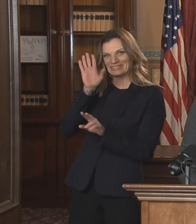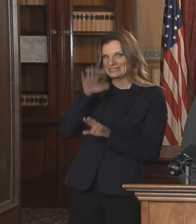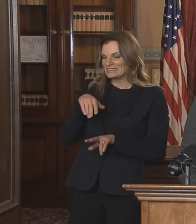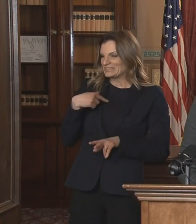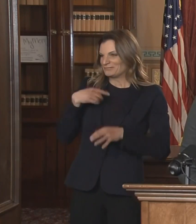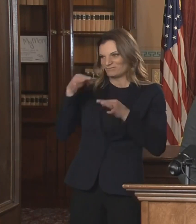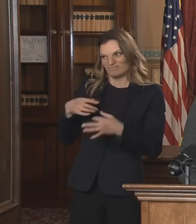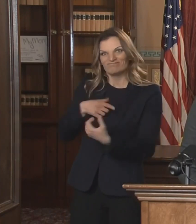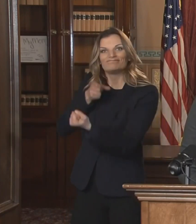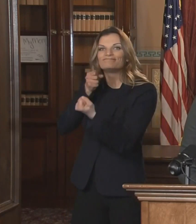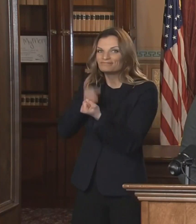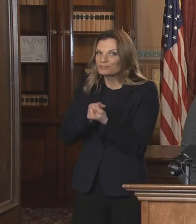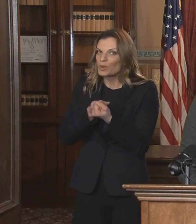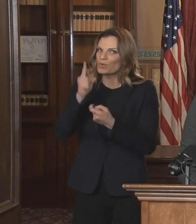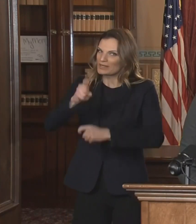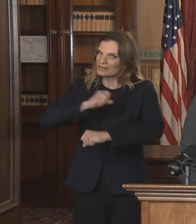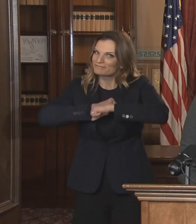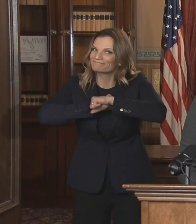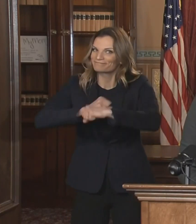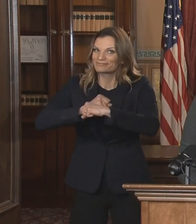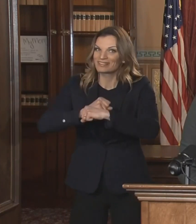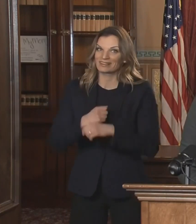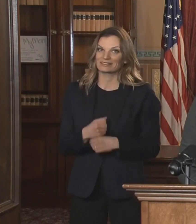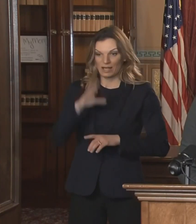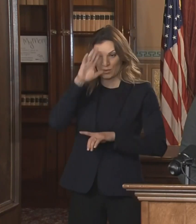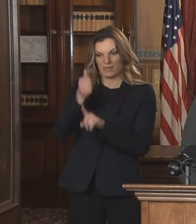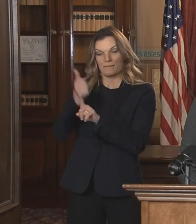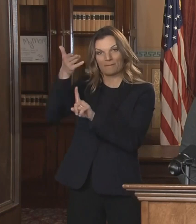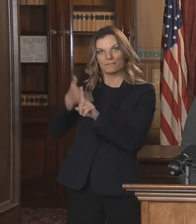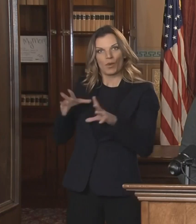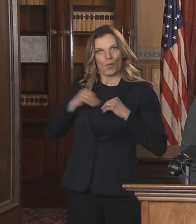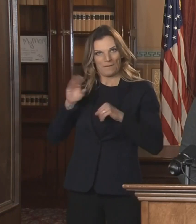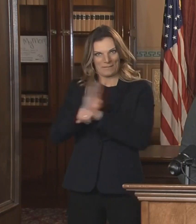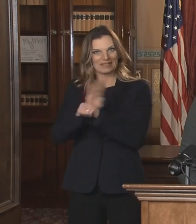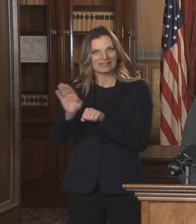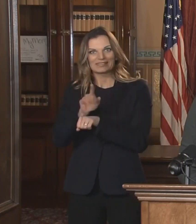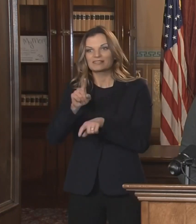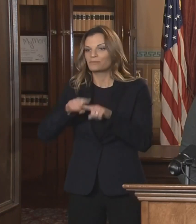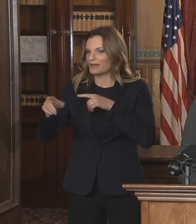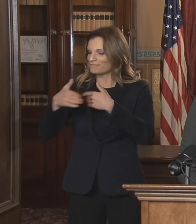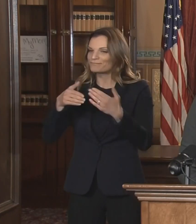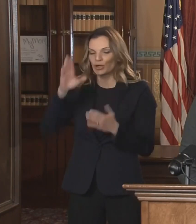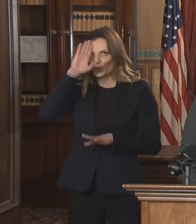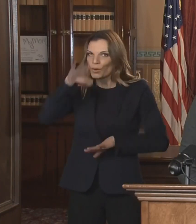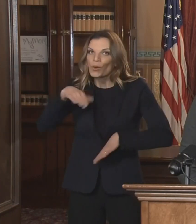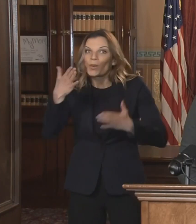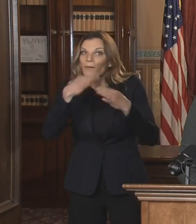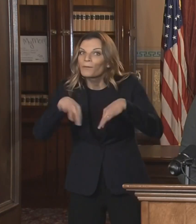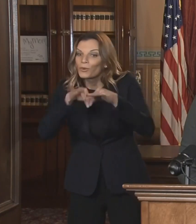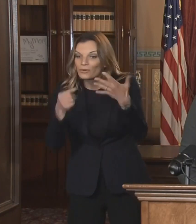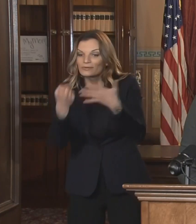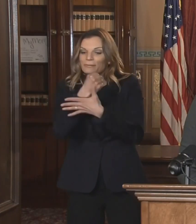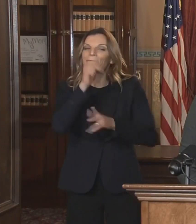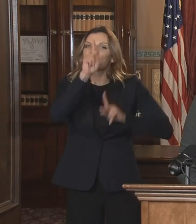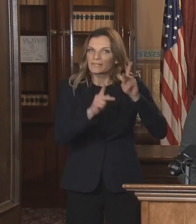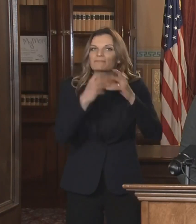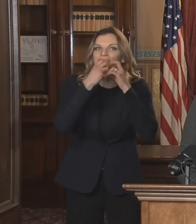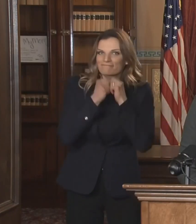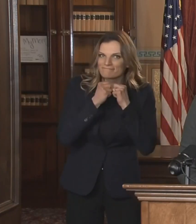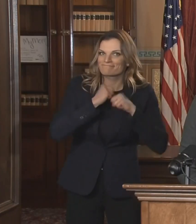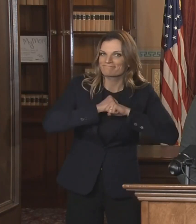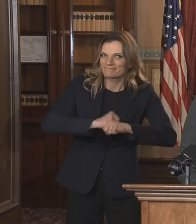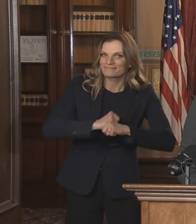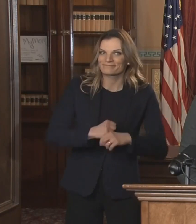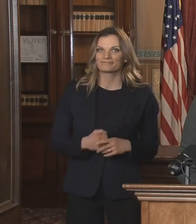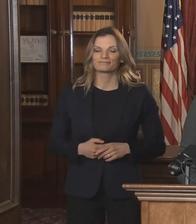unique perspective here. As federal coronavirus relief funds expire at the end of the year, I've urged